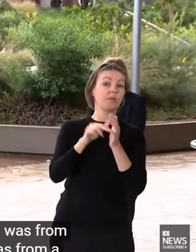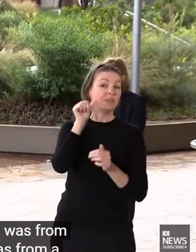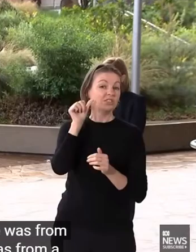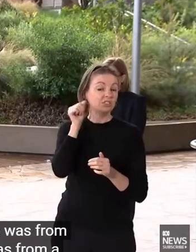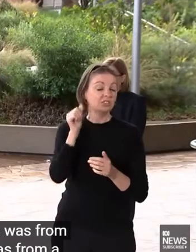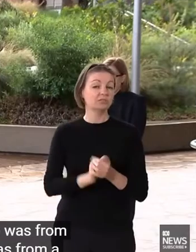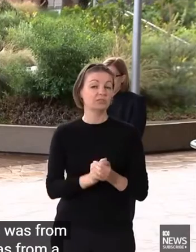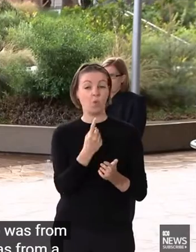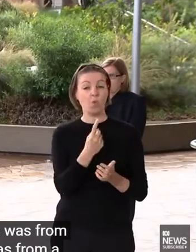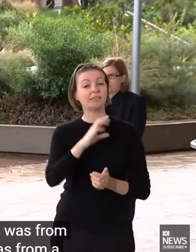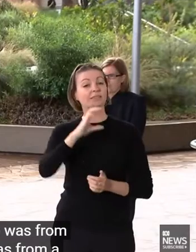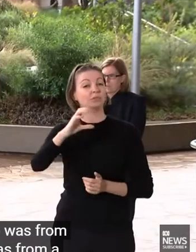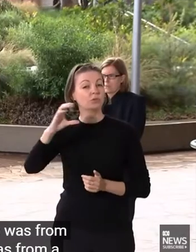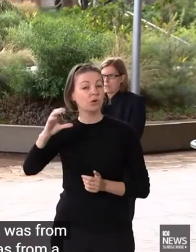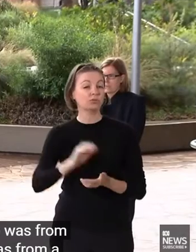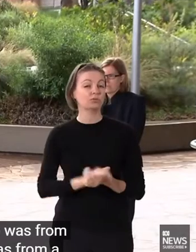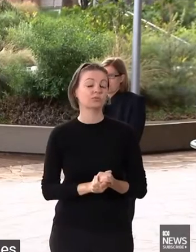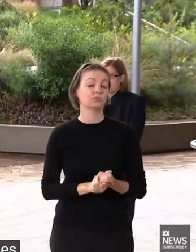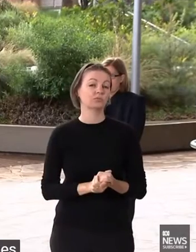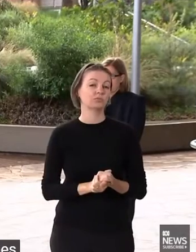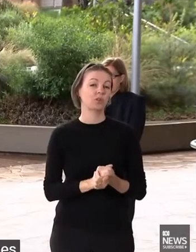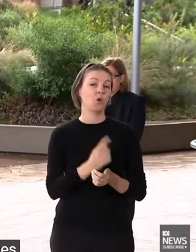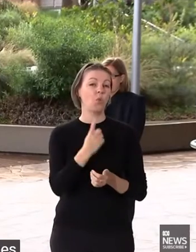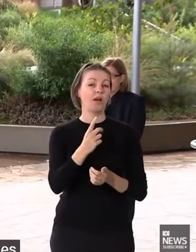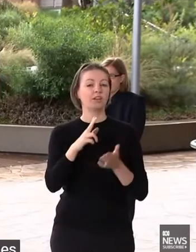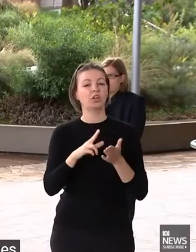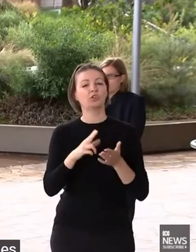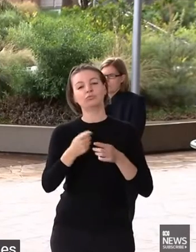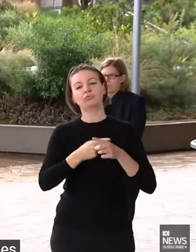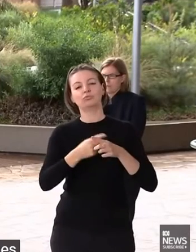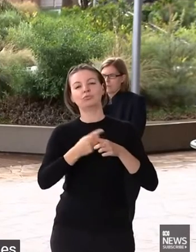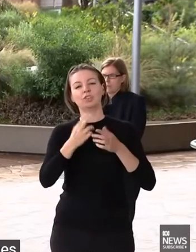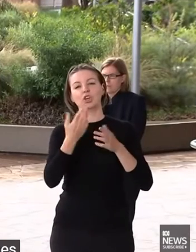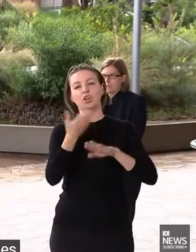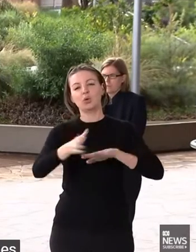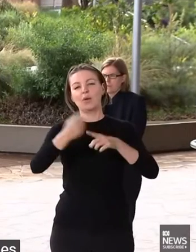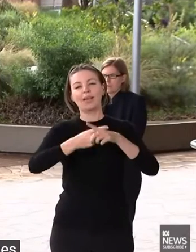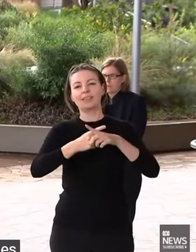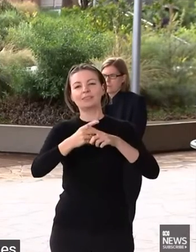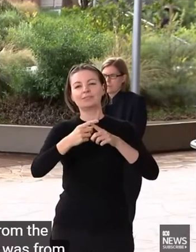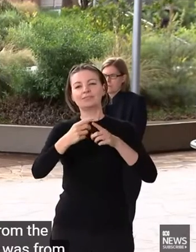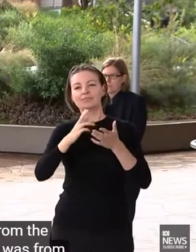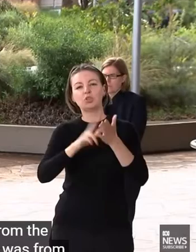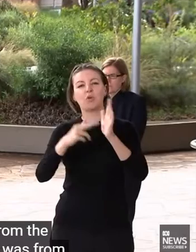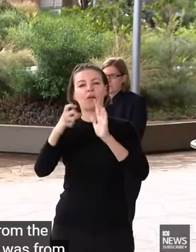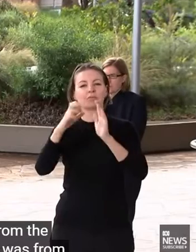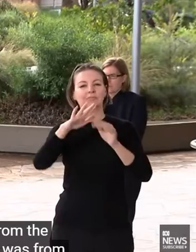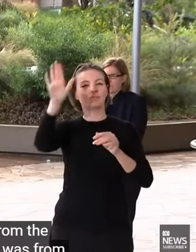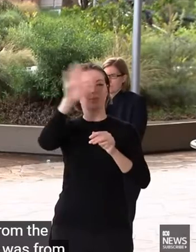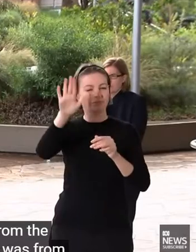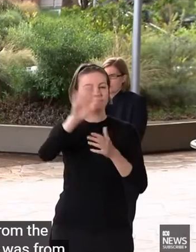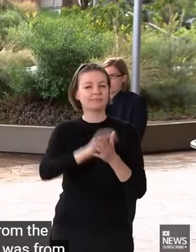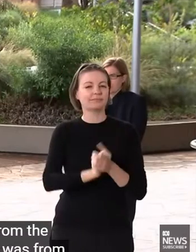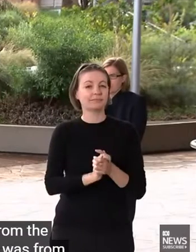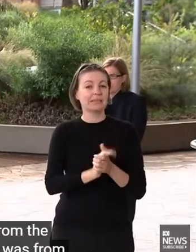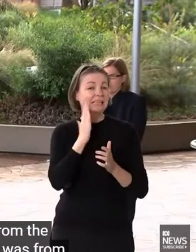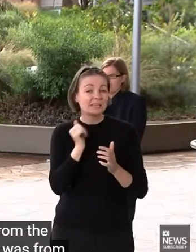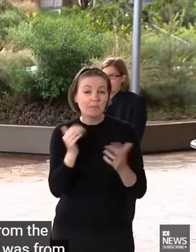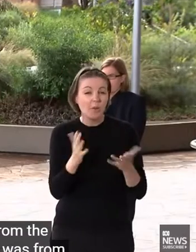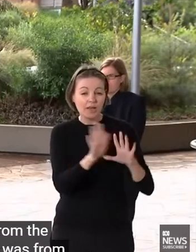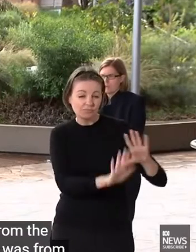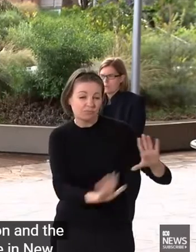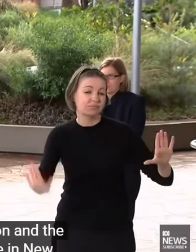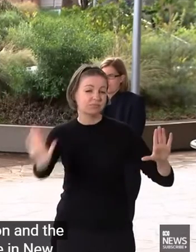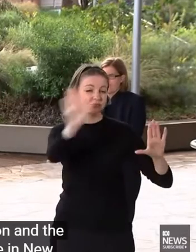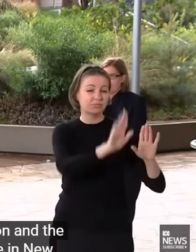was from the central coast, and one was from the New England region. So no matter where you are in New South Wales and deep Australia, you